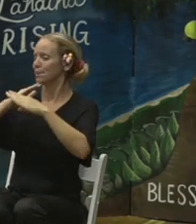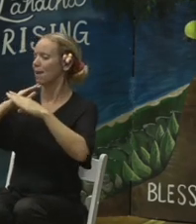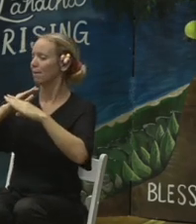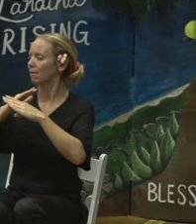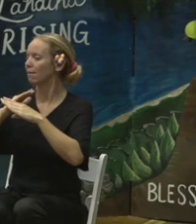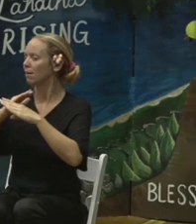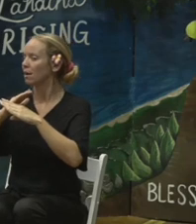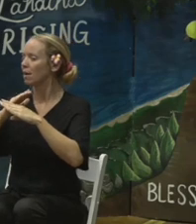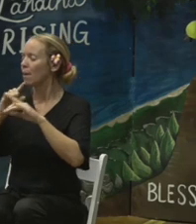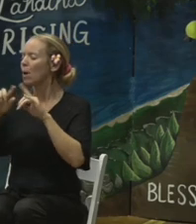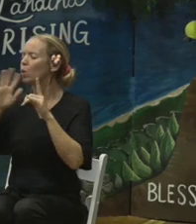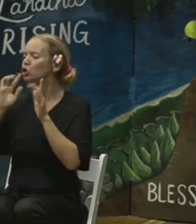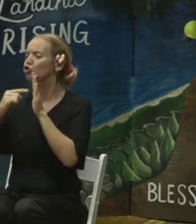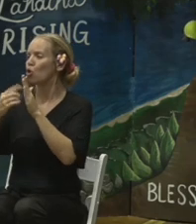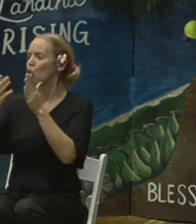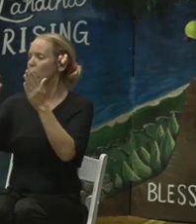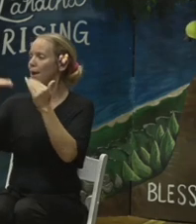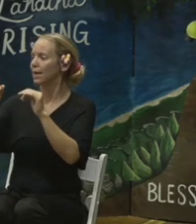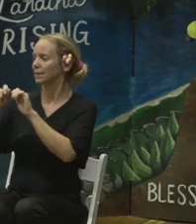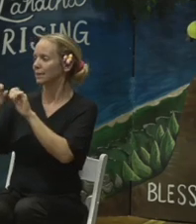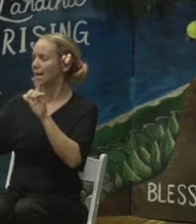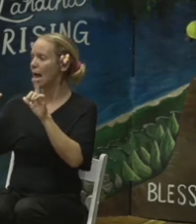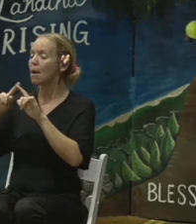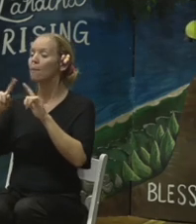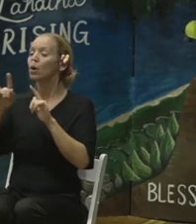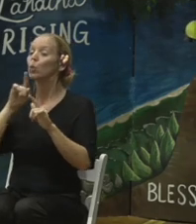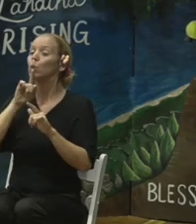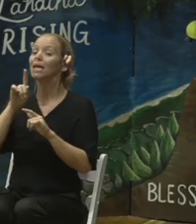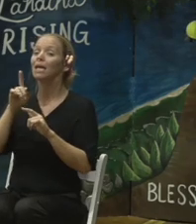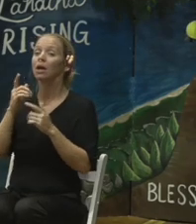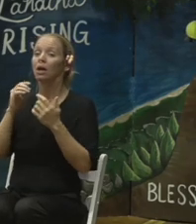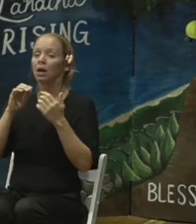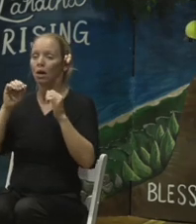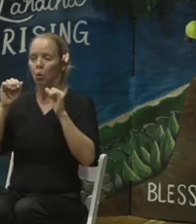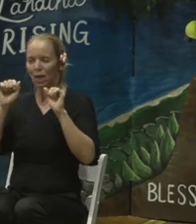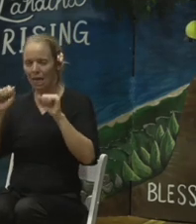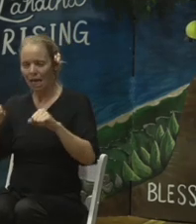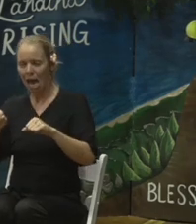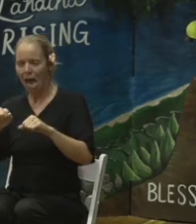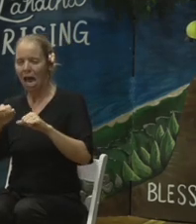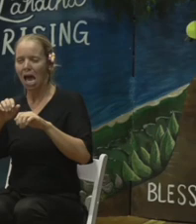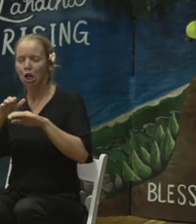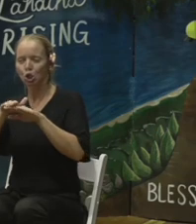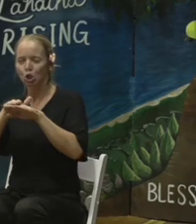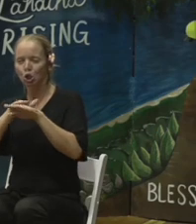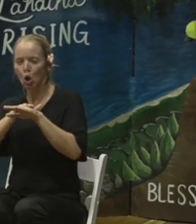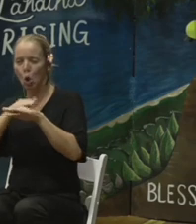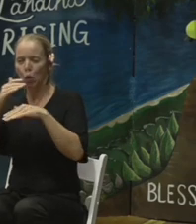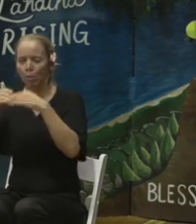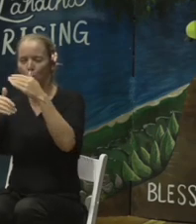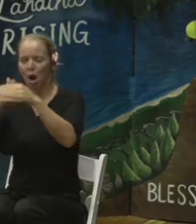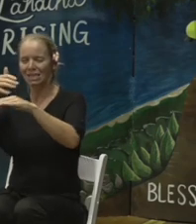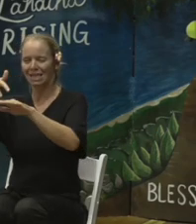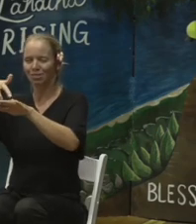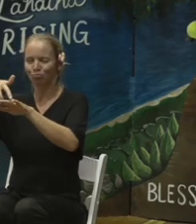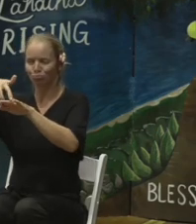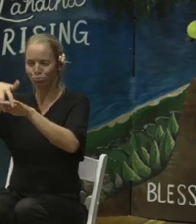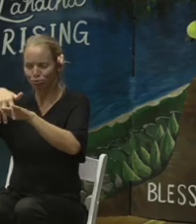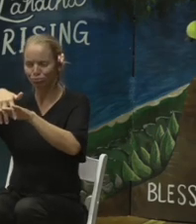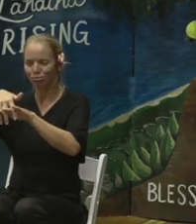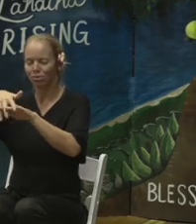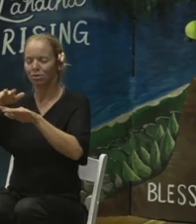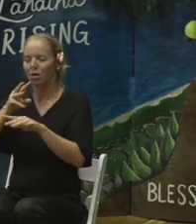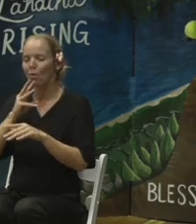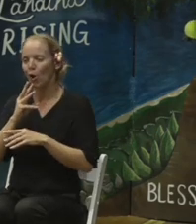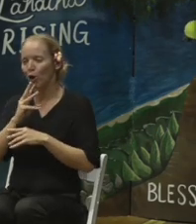to slow the process of infiltration into the groundwater. The top layer is comprised